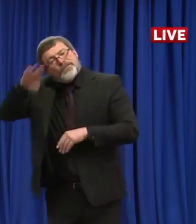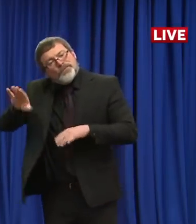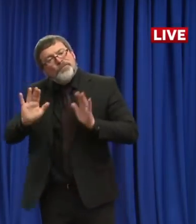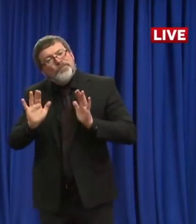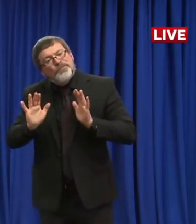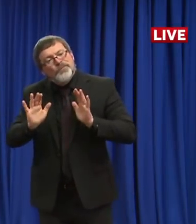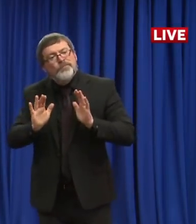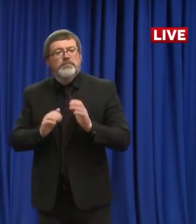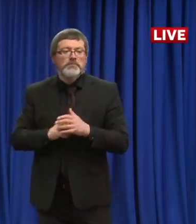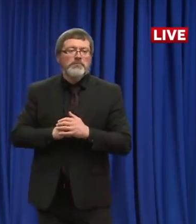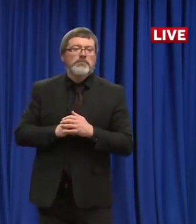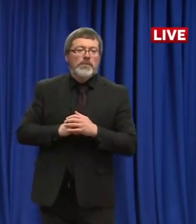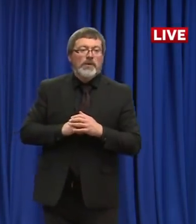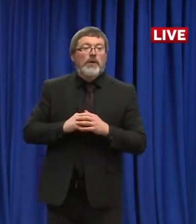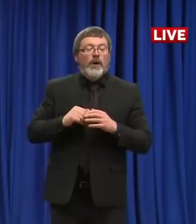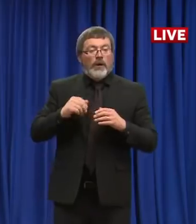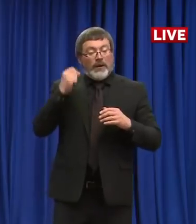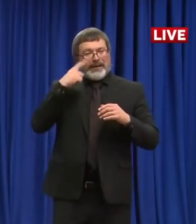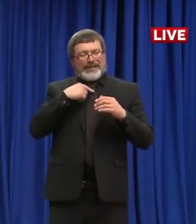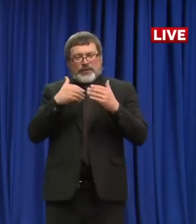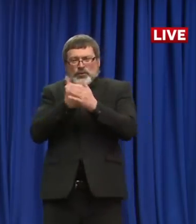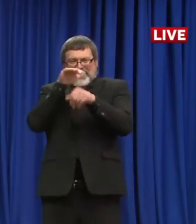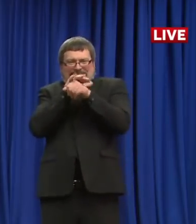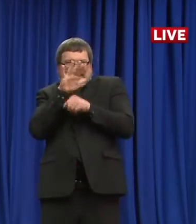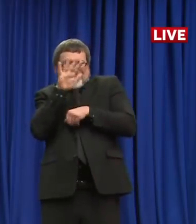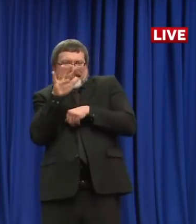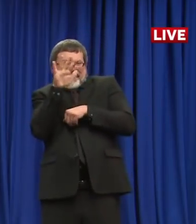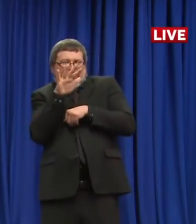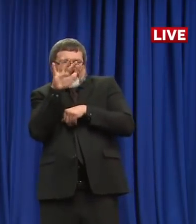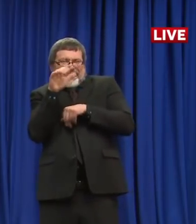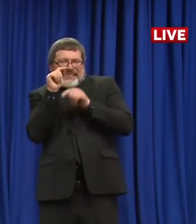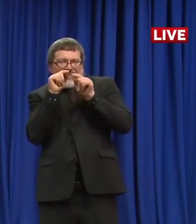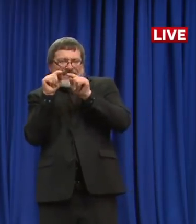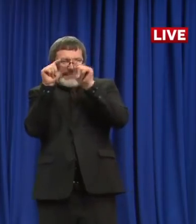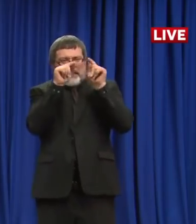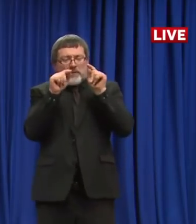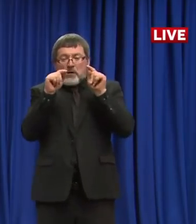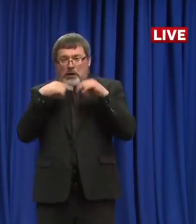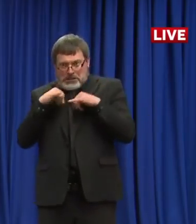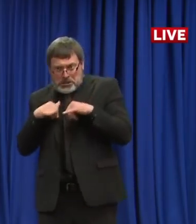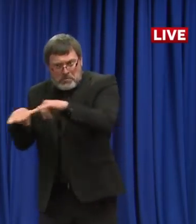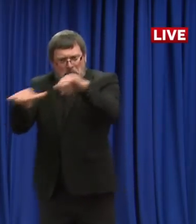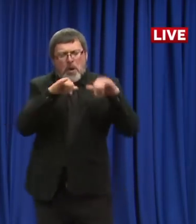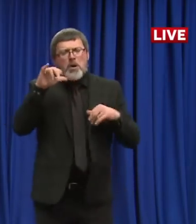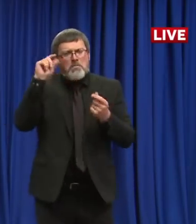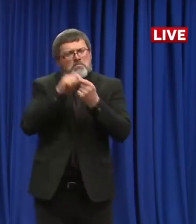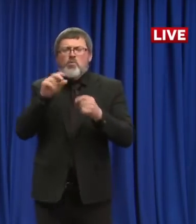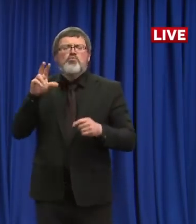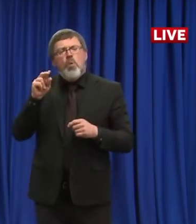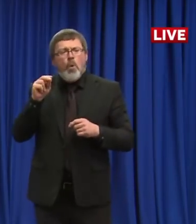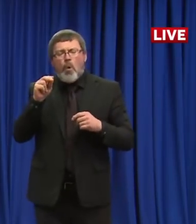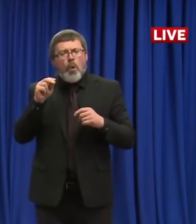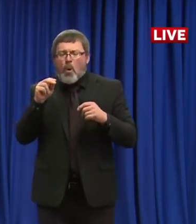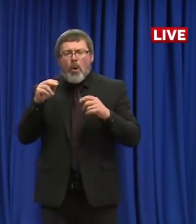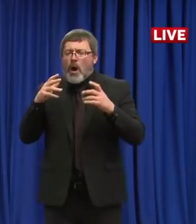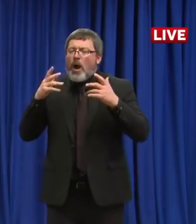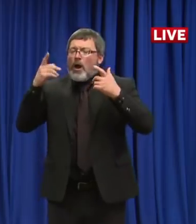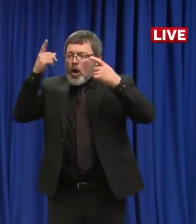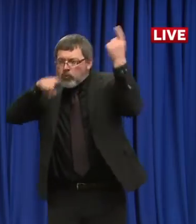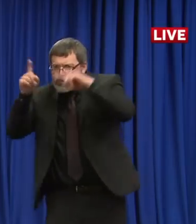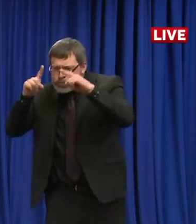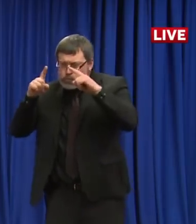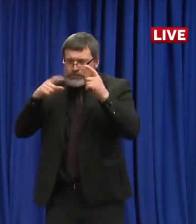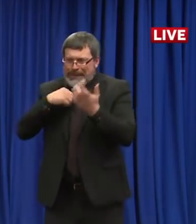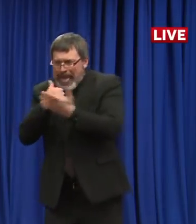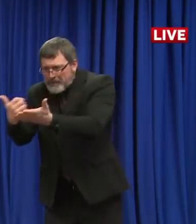our regional partners and what they're doing and where they're going. But no, there's not like a, you know, regional pact, so to say, we're all have to do exactly the same thing.